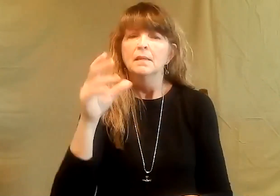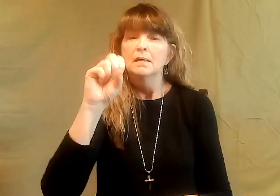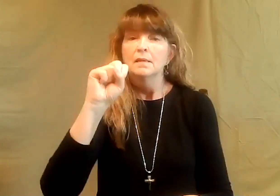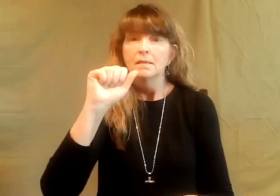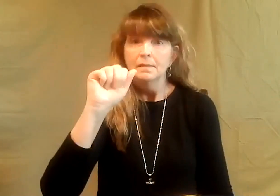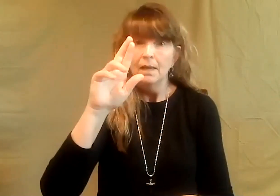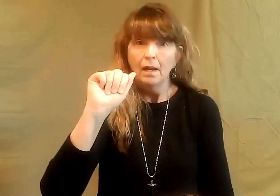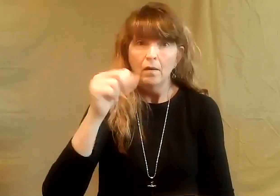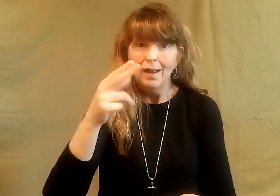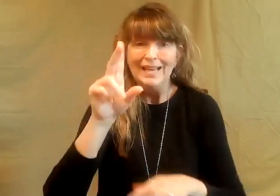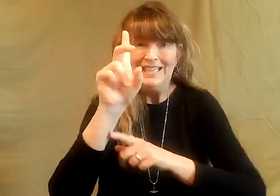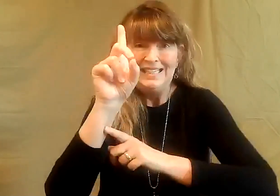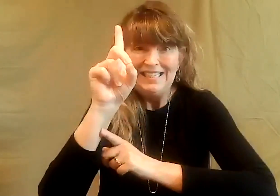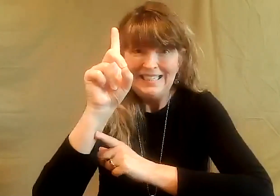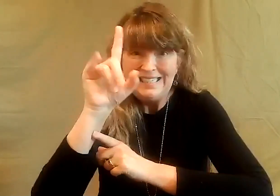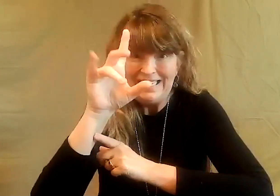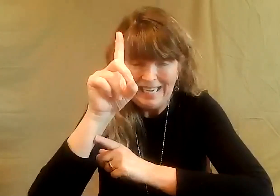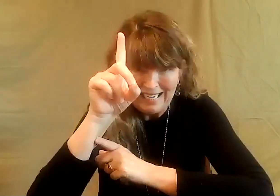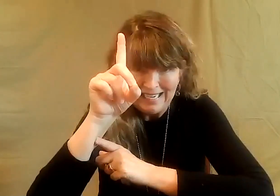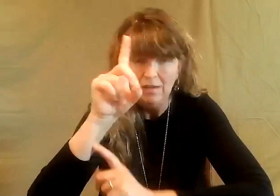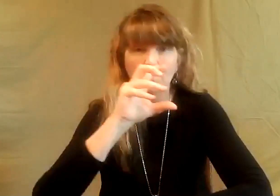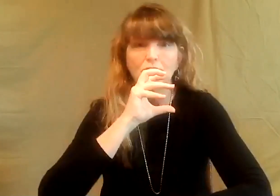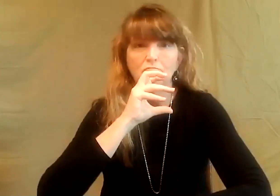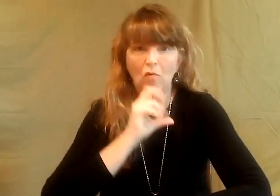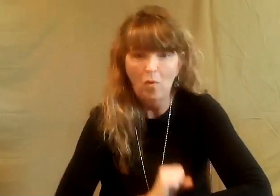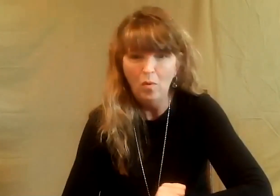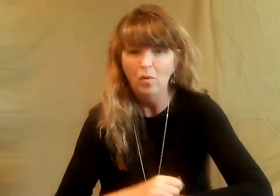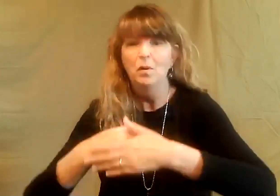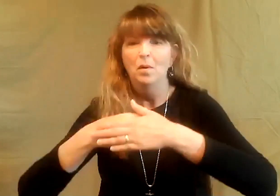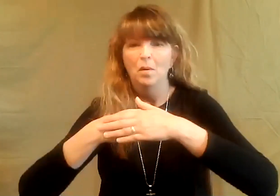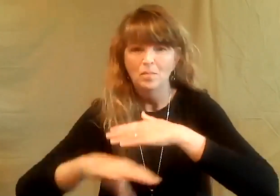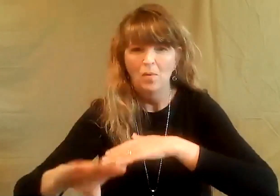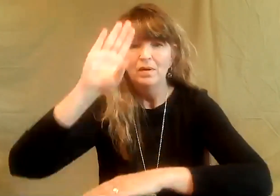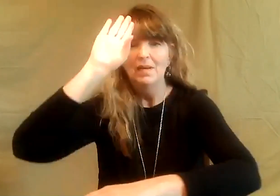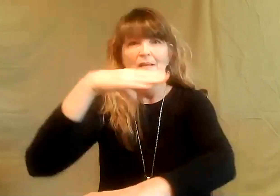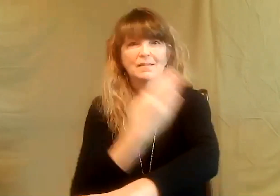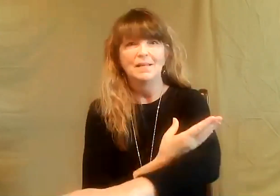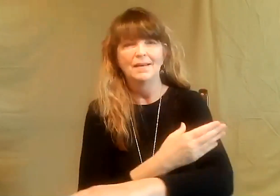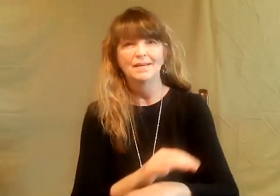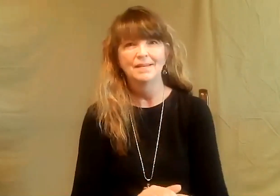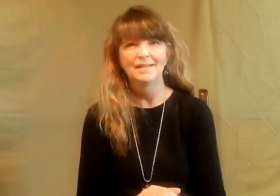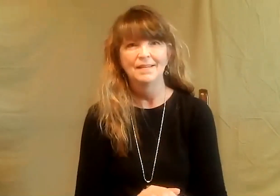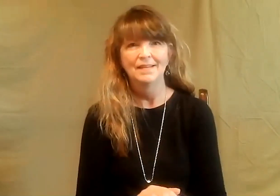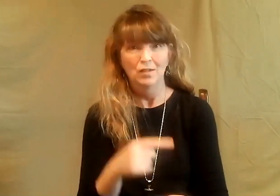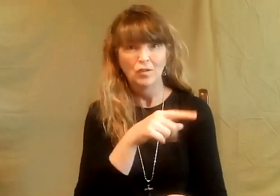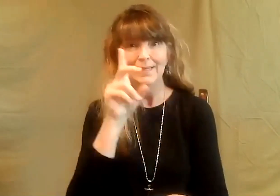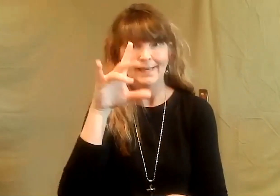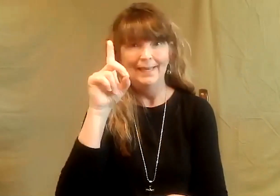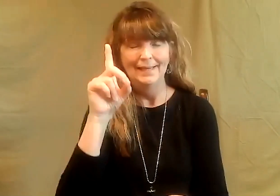so you know sarah truly was very old and she did